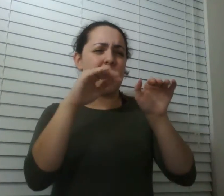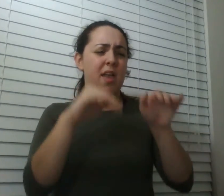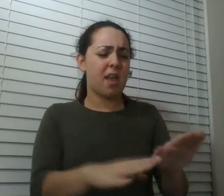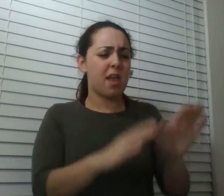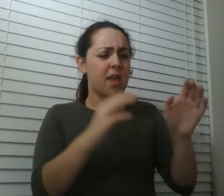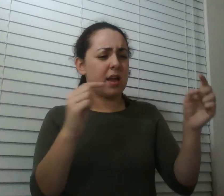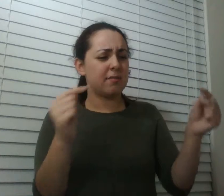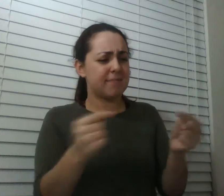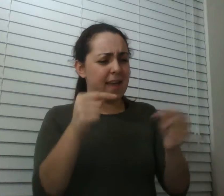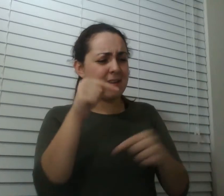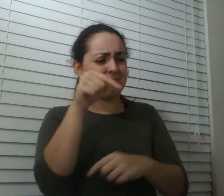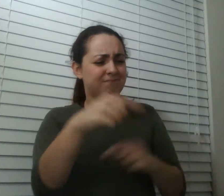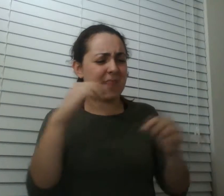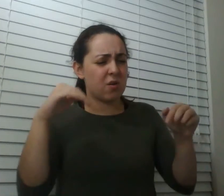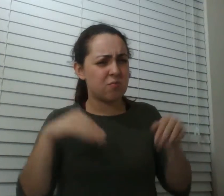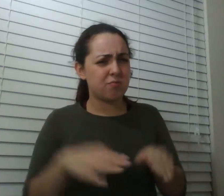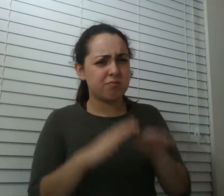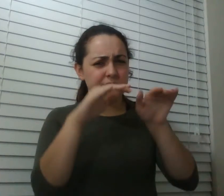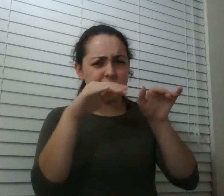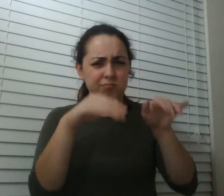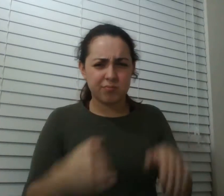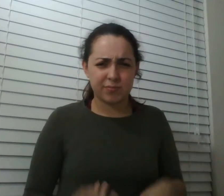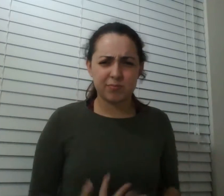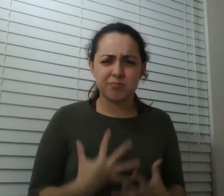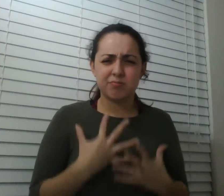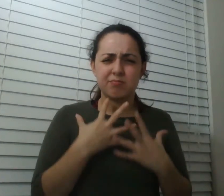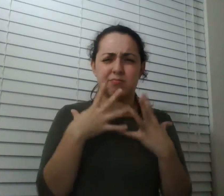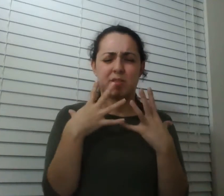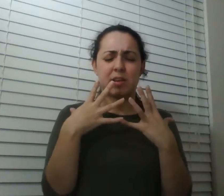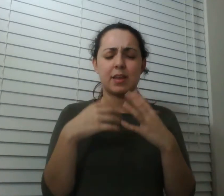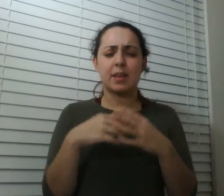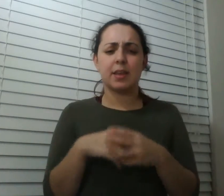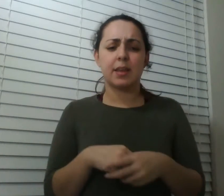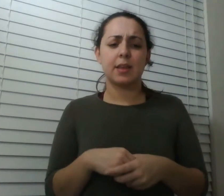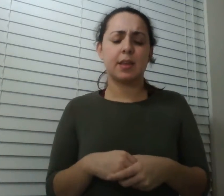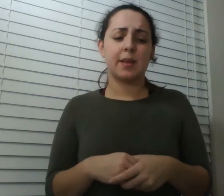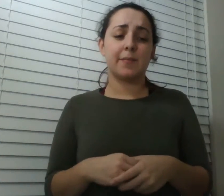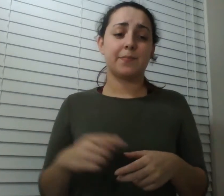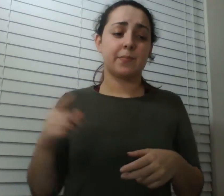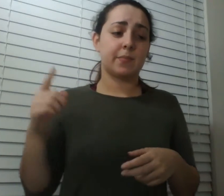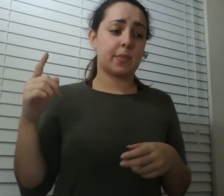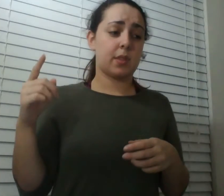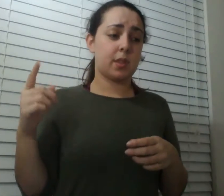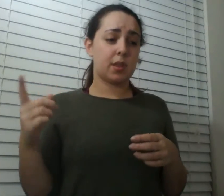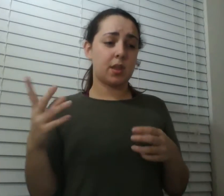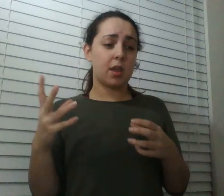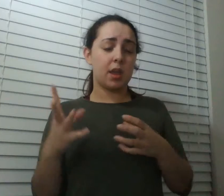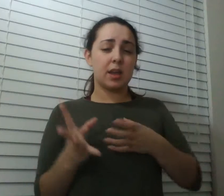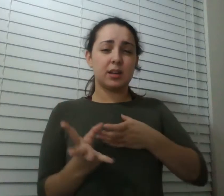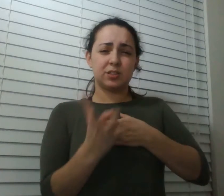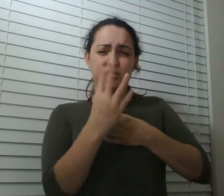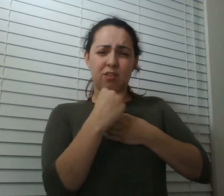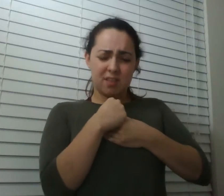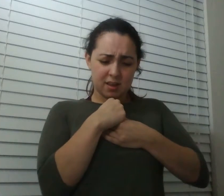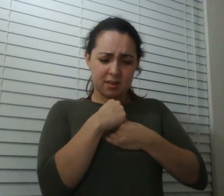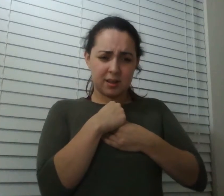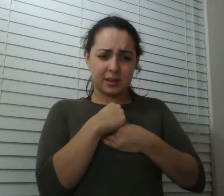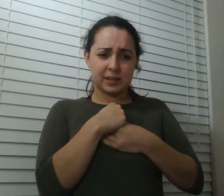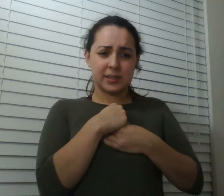it was kind of like that for for paula too i turned very much inward in a way that that made time feel like it